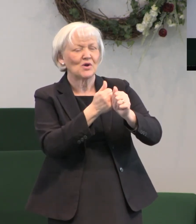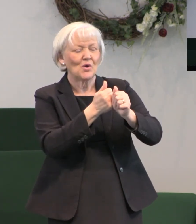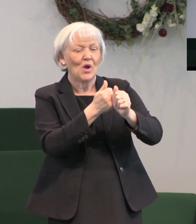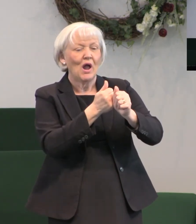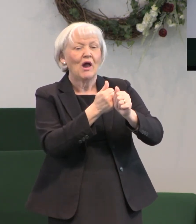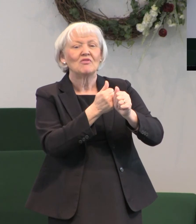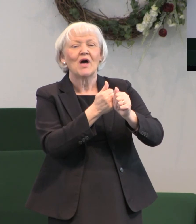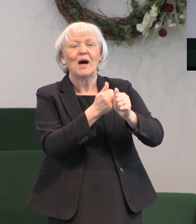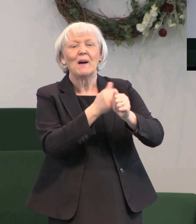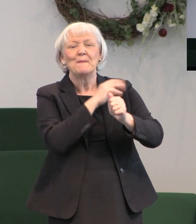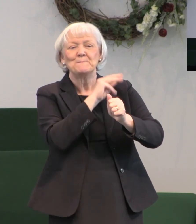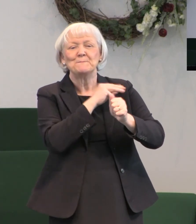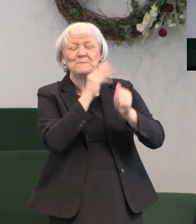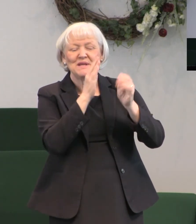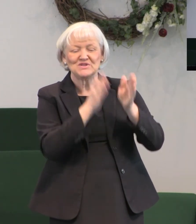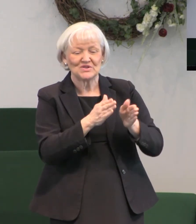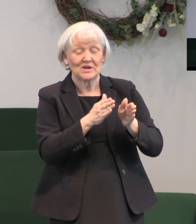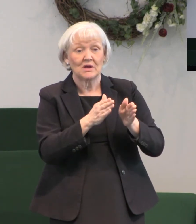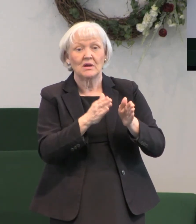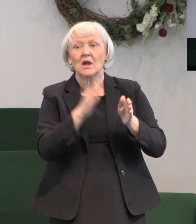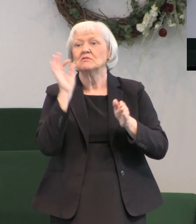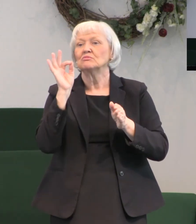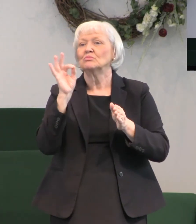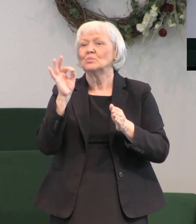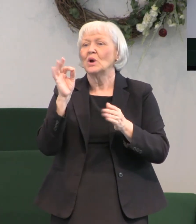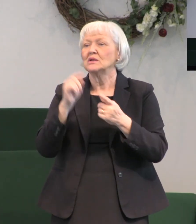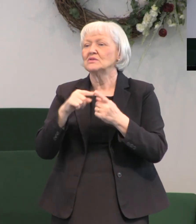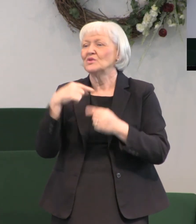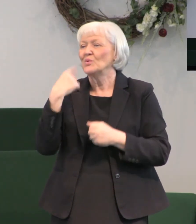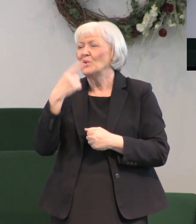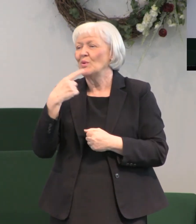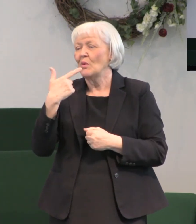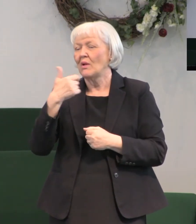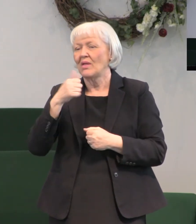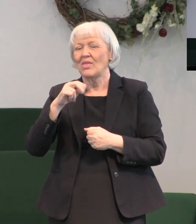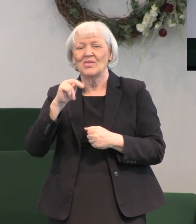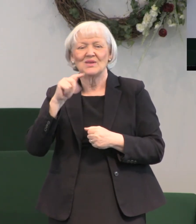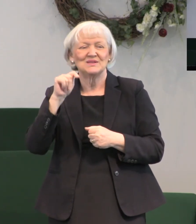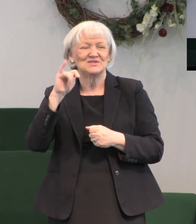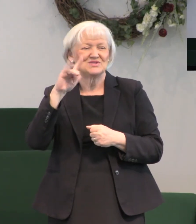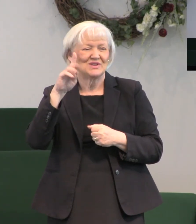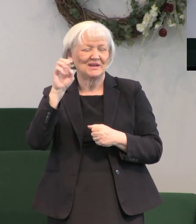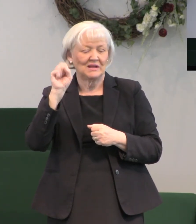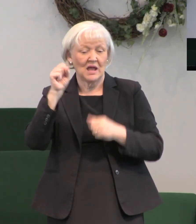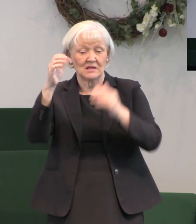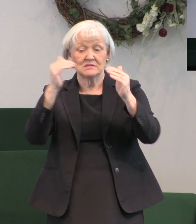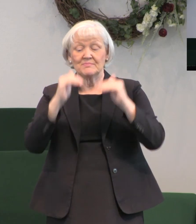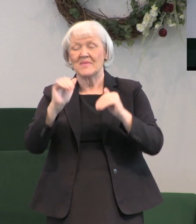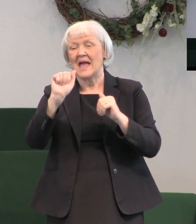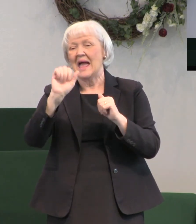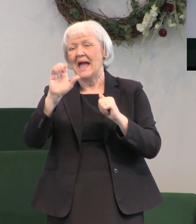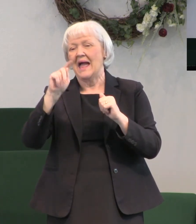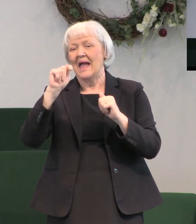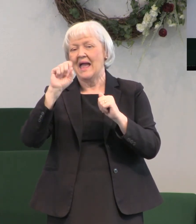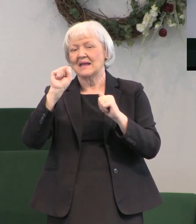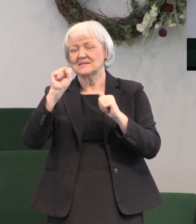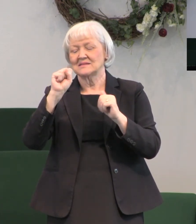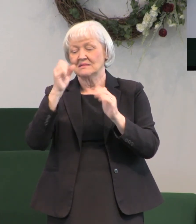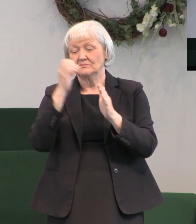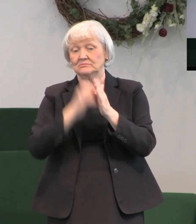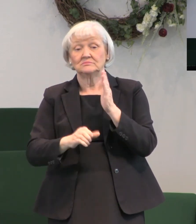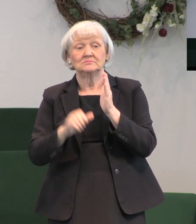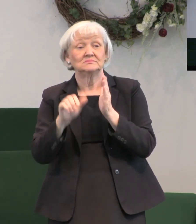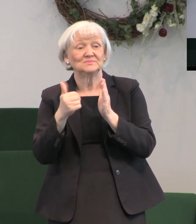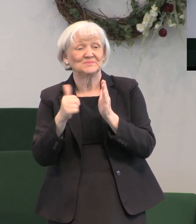to the Gentiles especially the next chapter and I believe it's Acts 10 we see a man